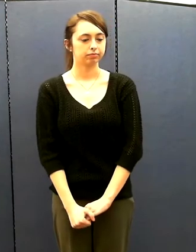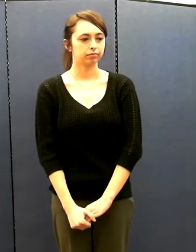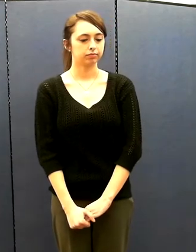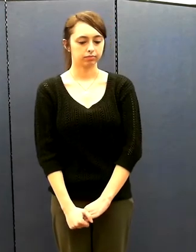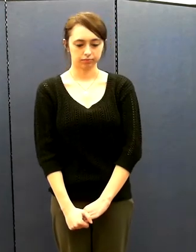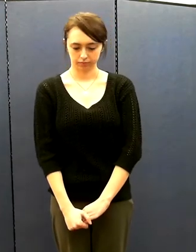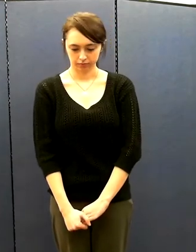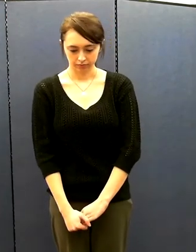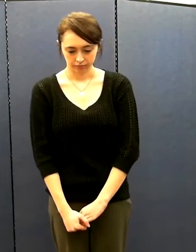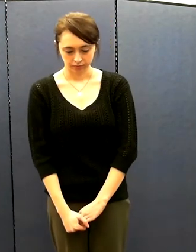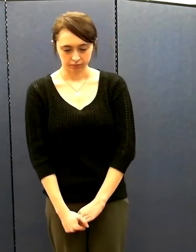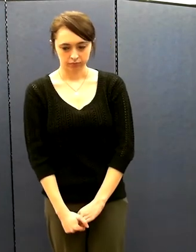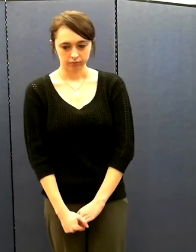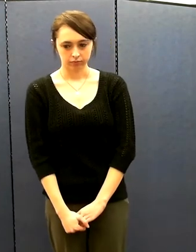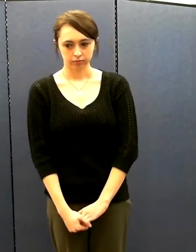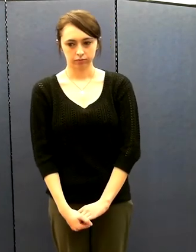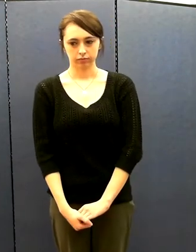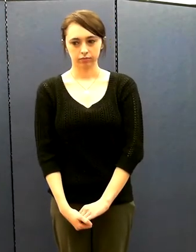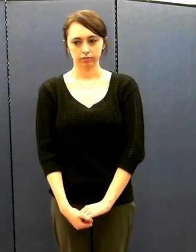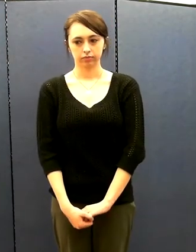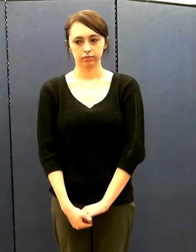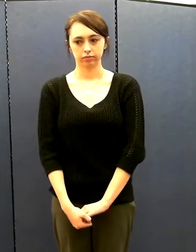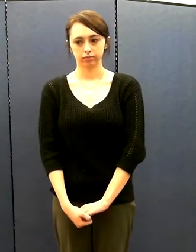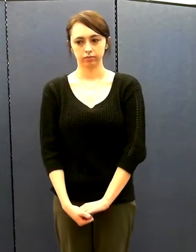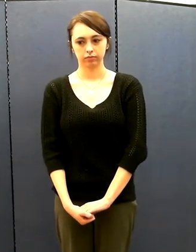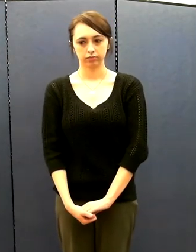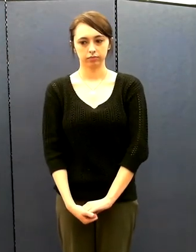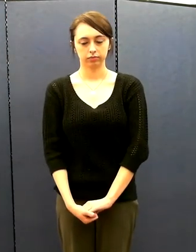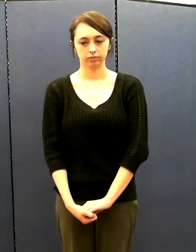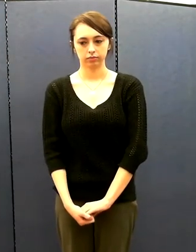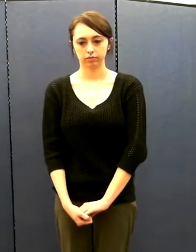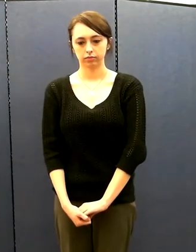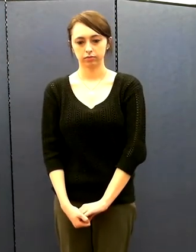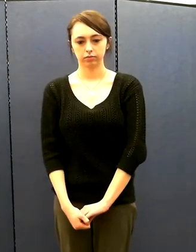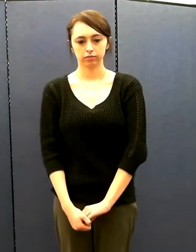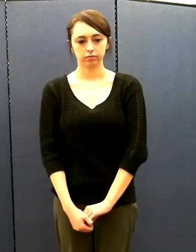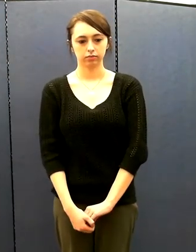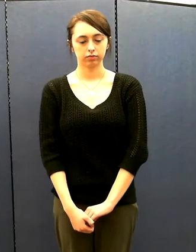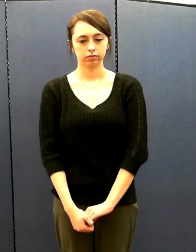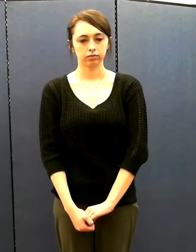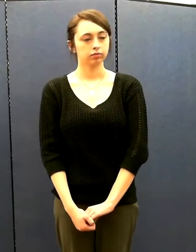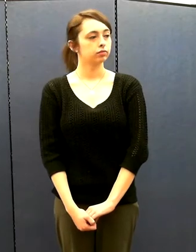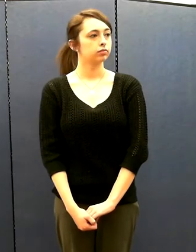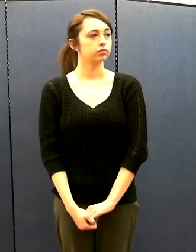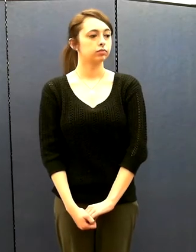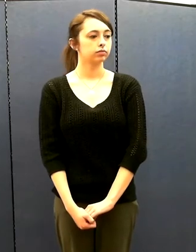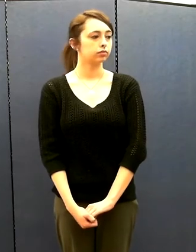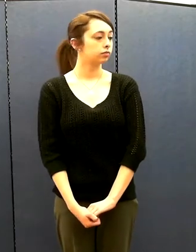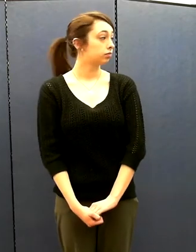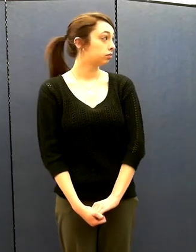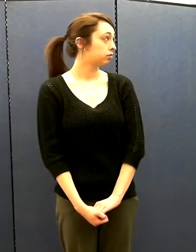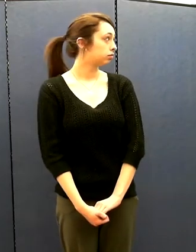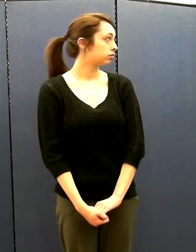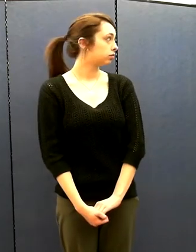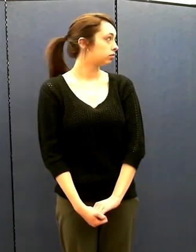The range component takes place days and